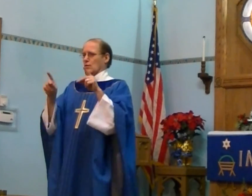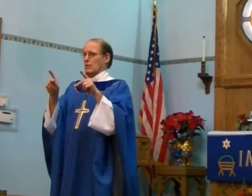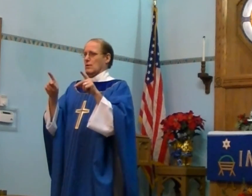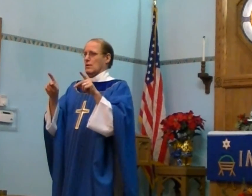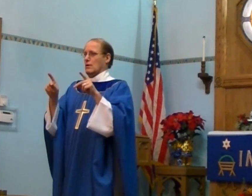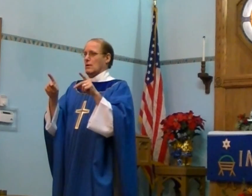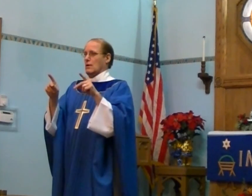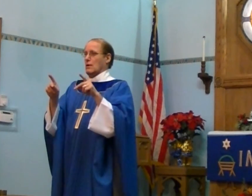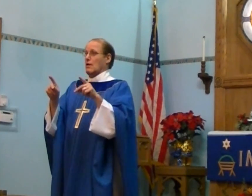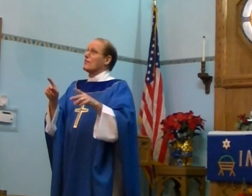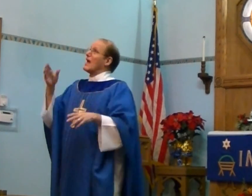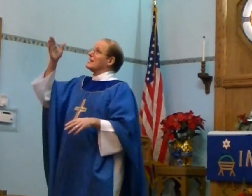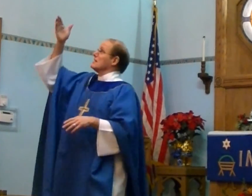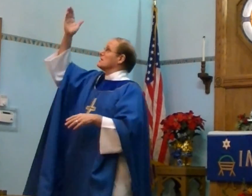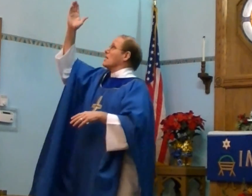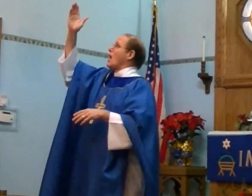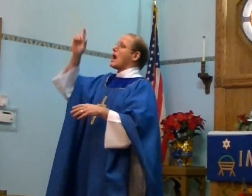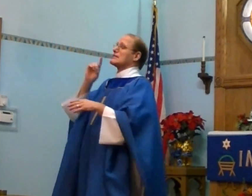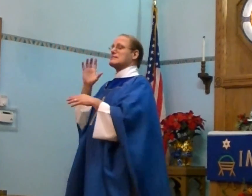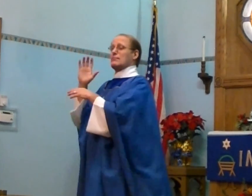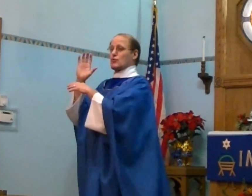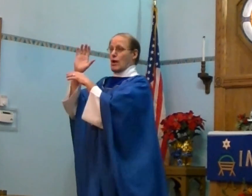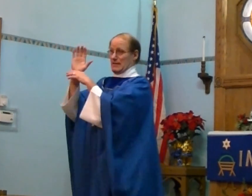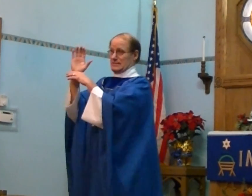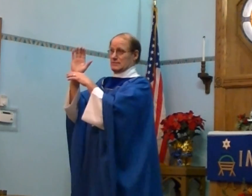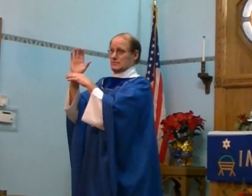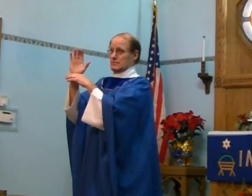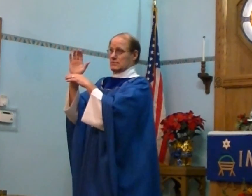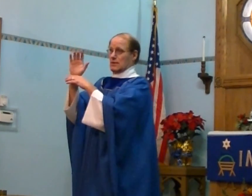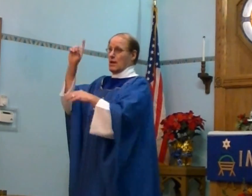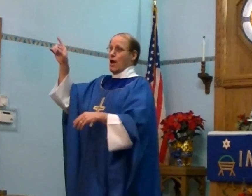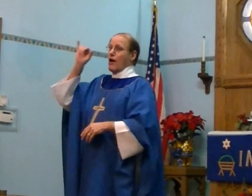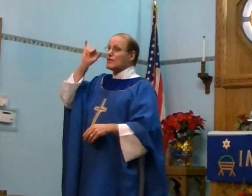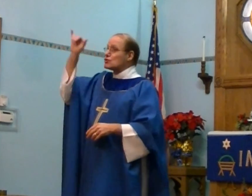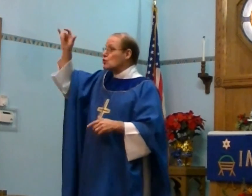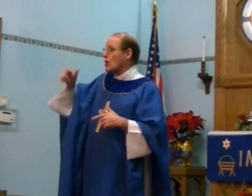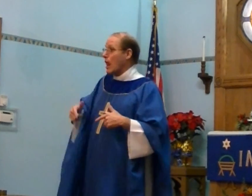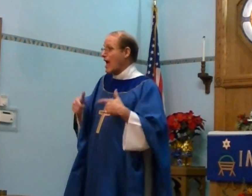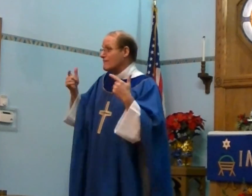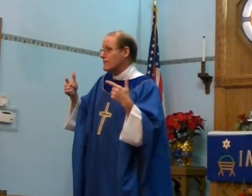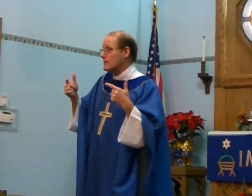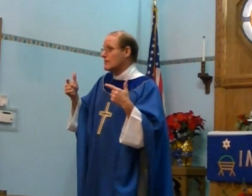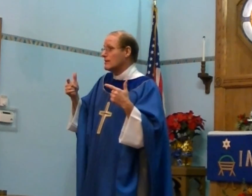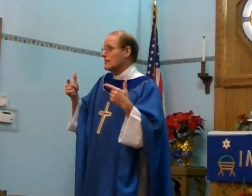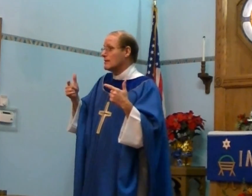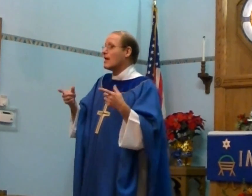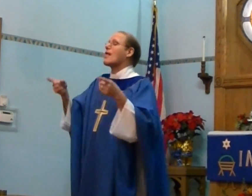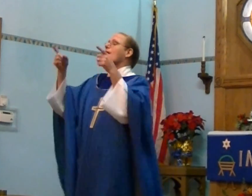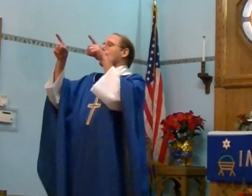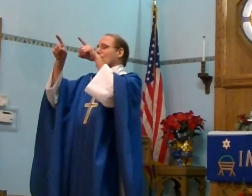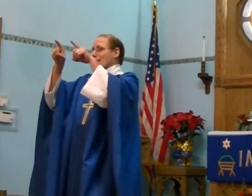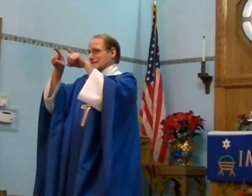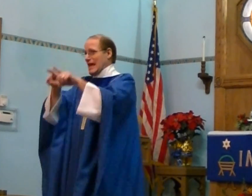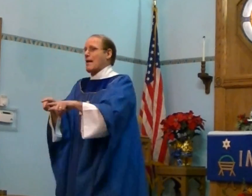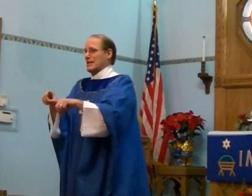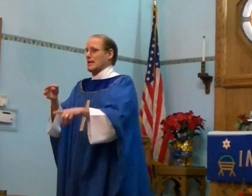that God's promise of eternal life that's happening